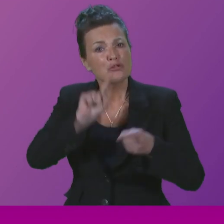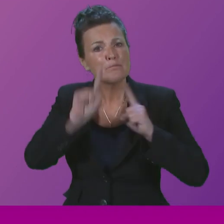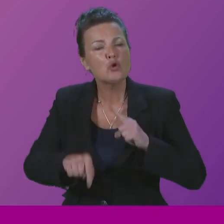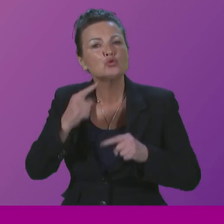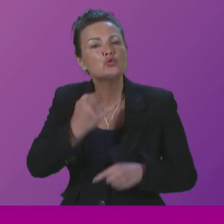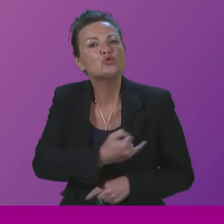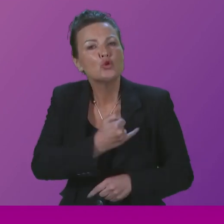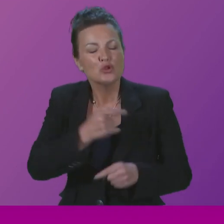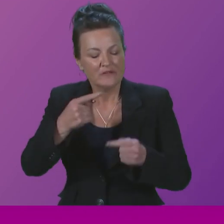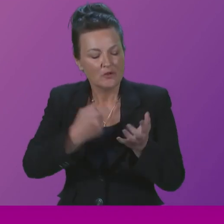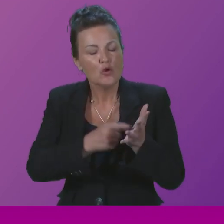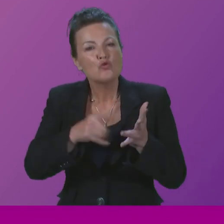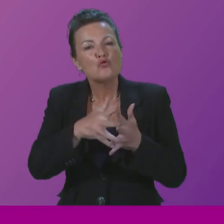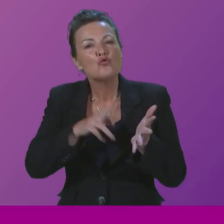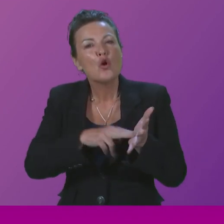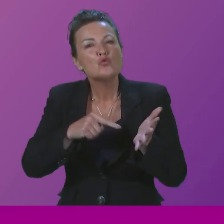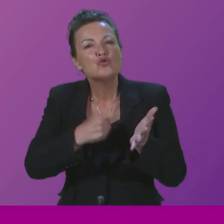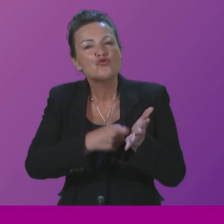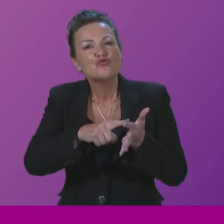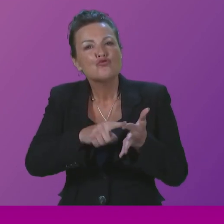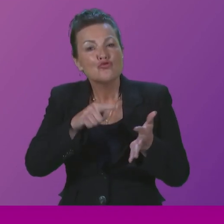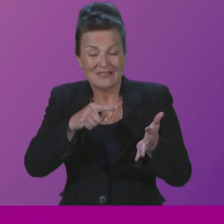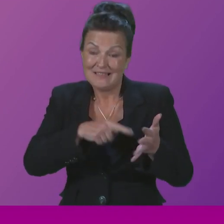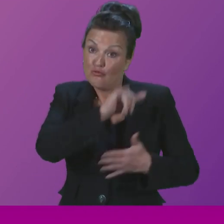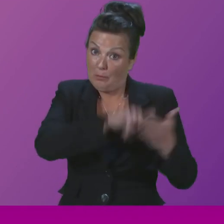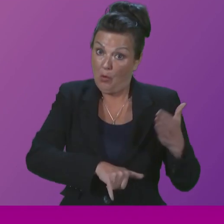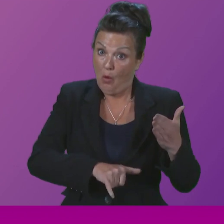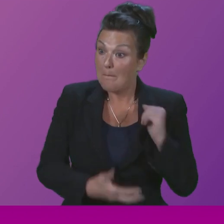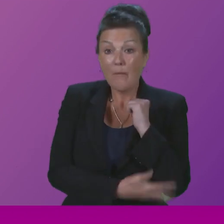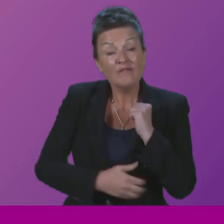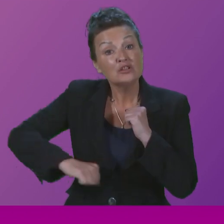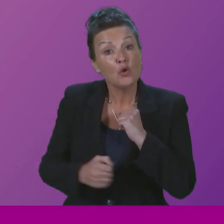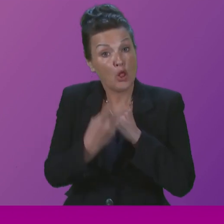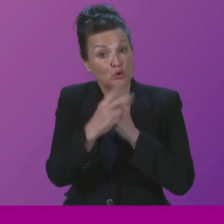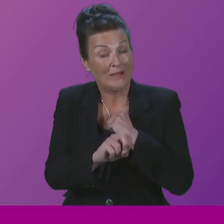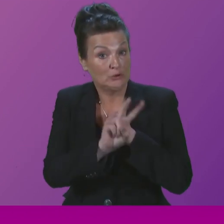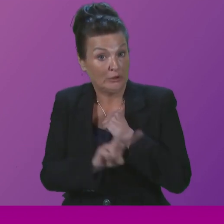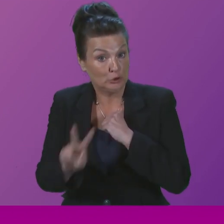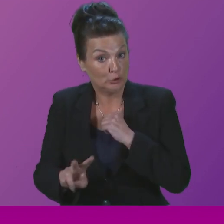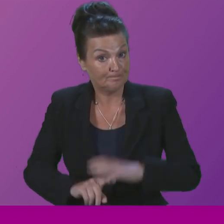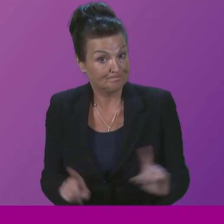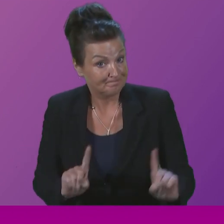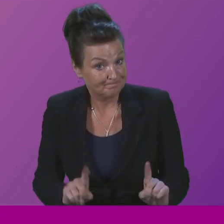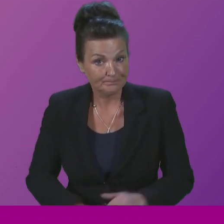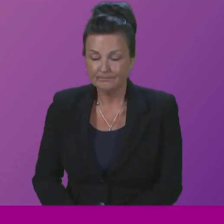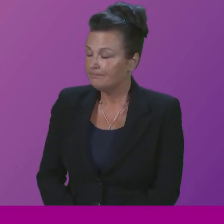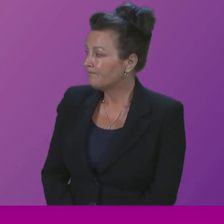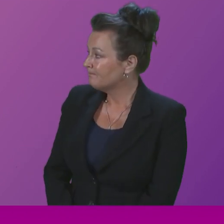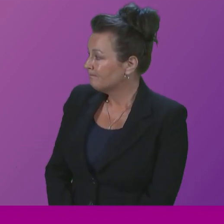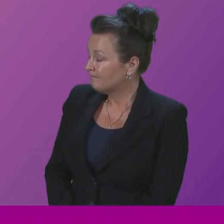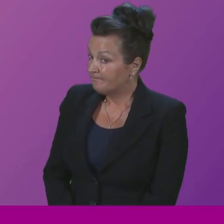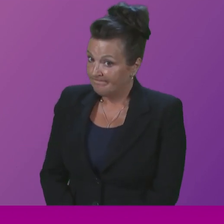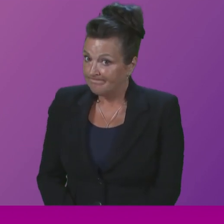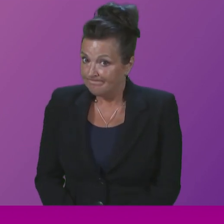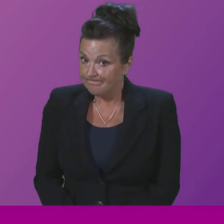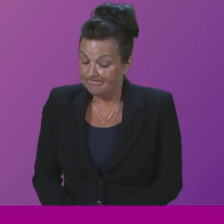Rowntree Foundation report, Poverty in Scotland 2022. First Minister. The report is a stark reminder of the pressures low